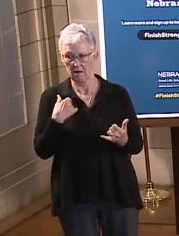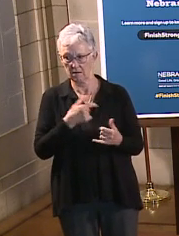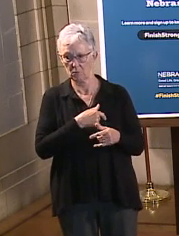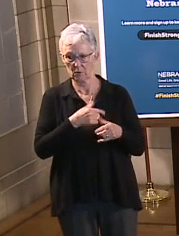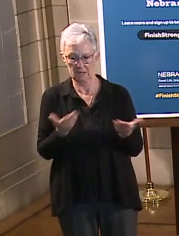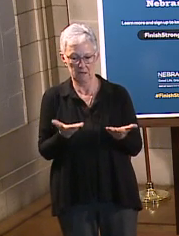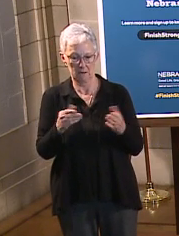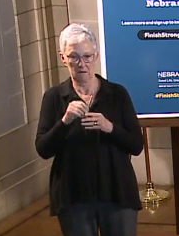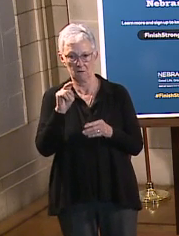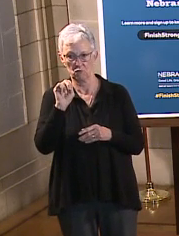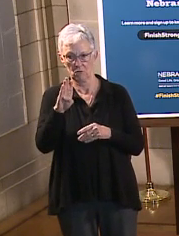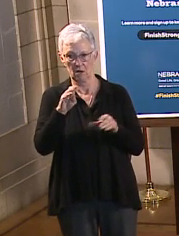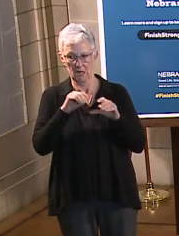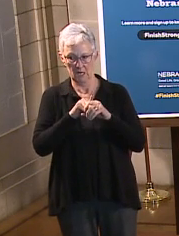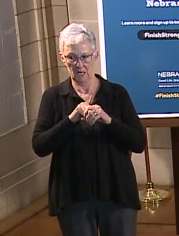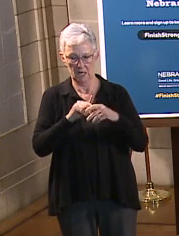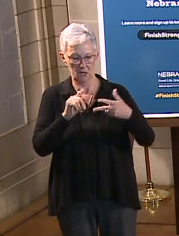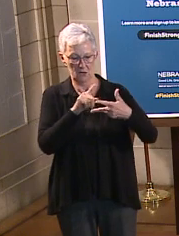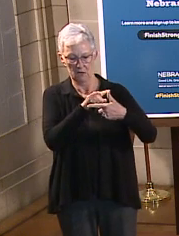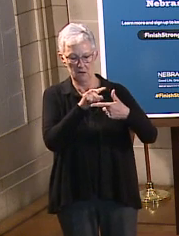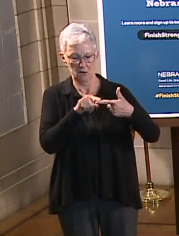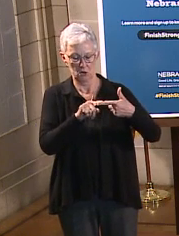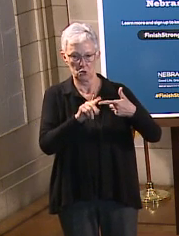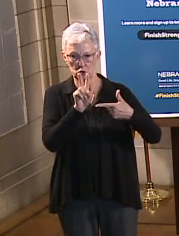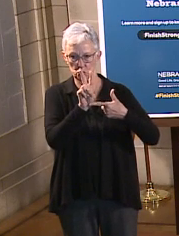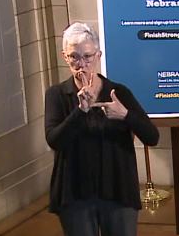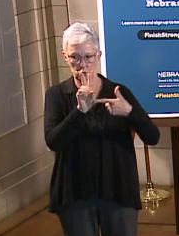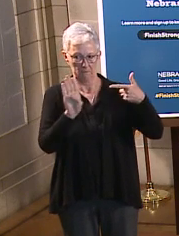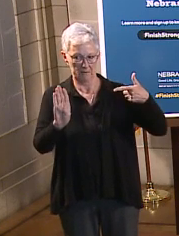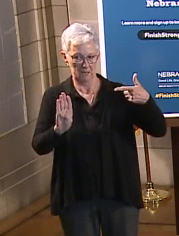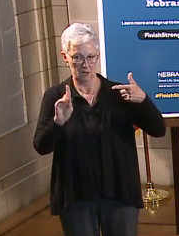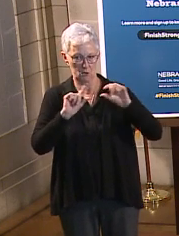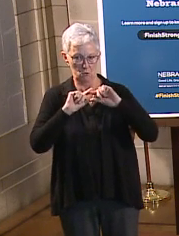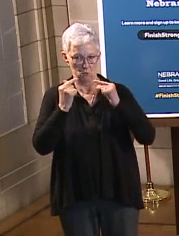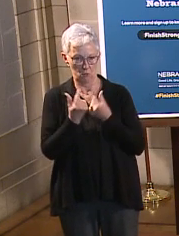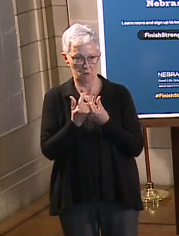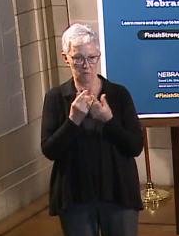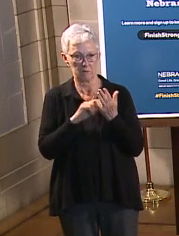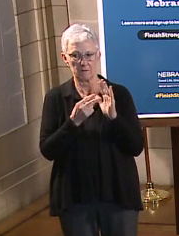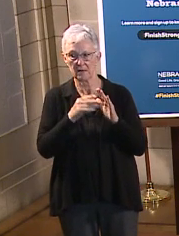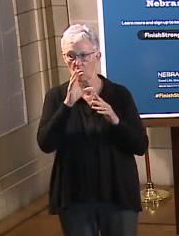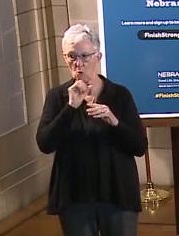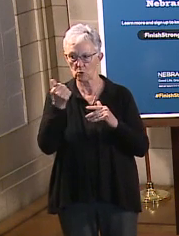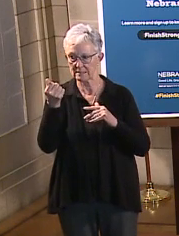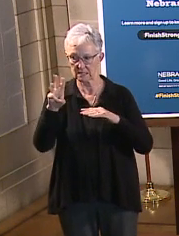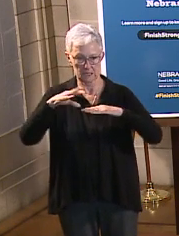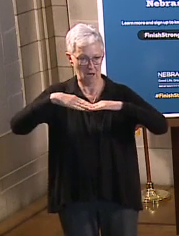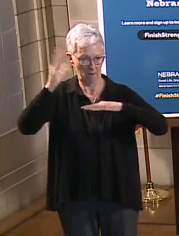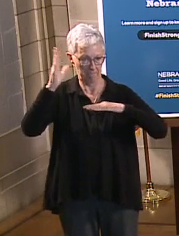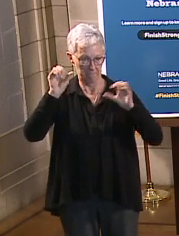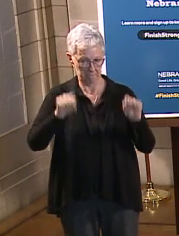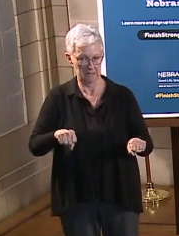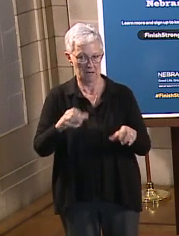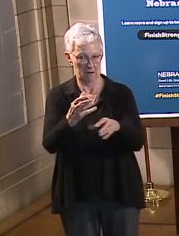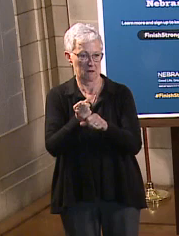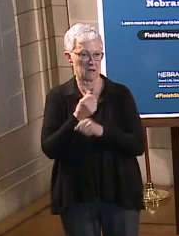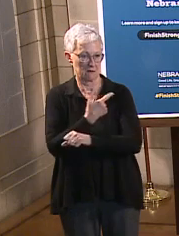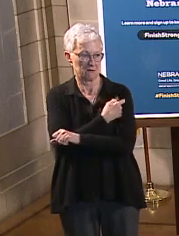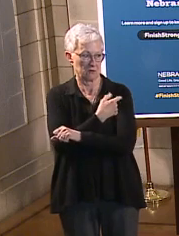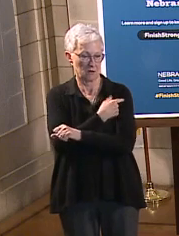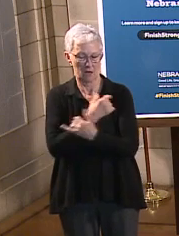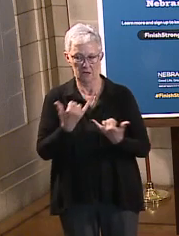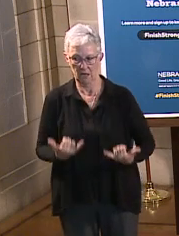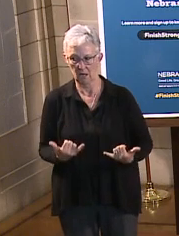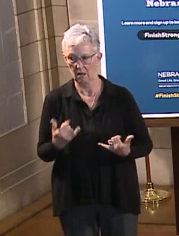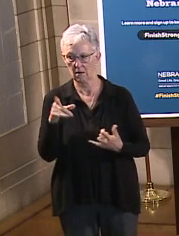which means that anyone in the state 16 and older can get vaccinated. And there are several options available to you.